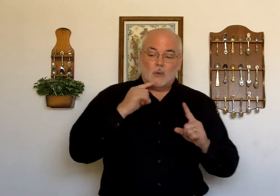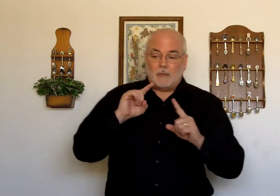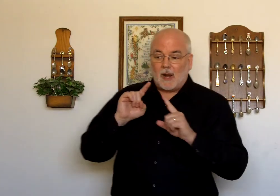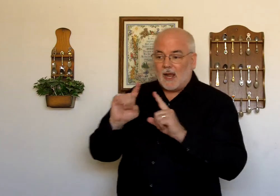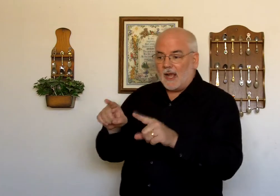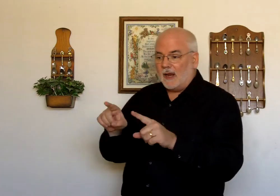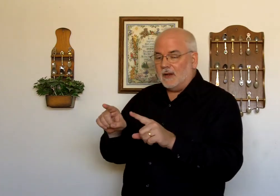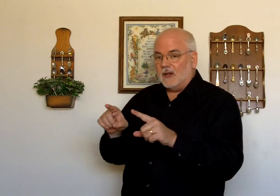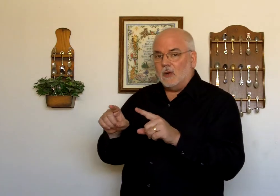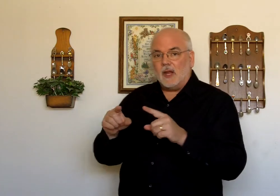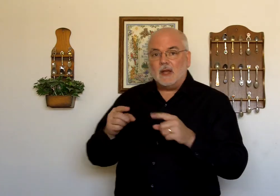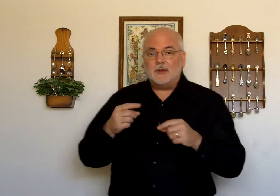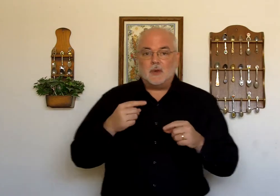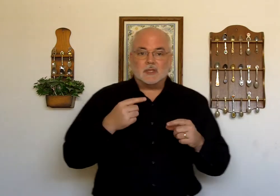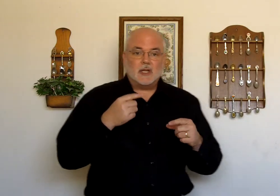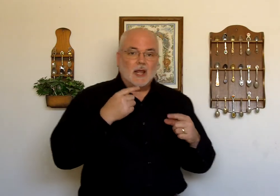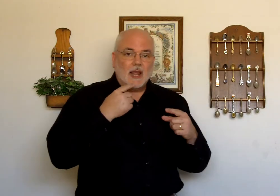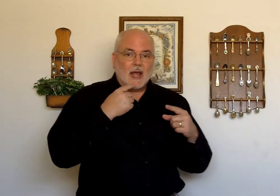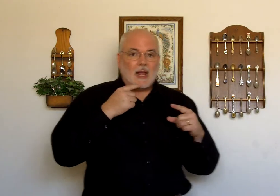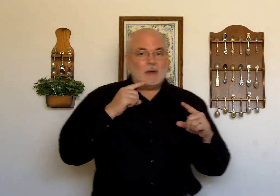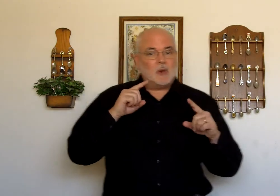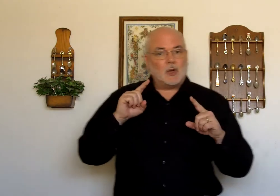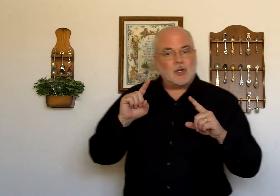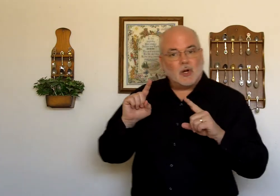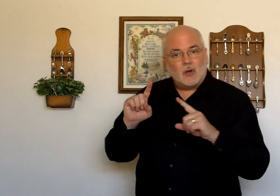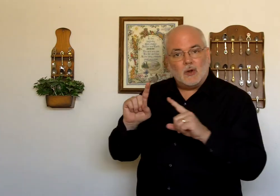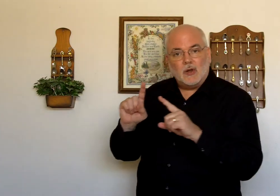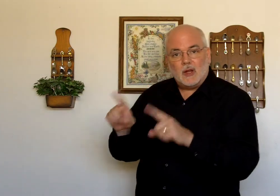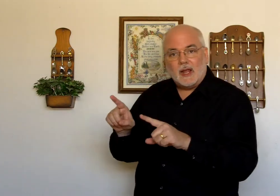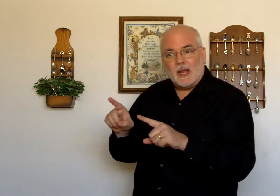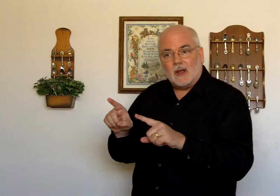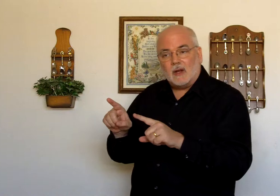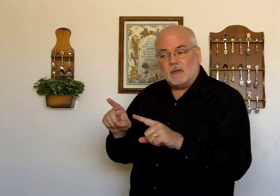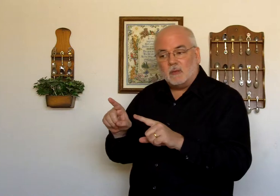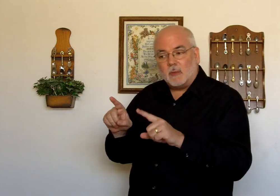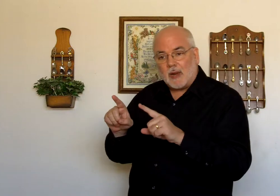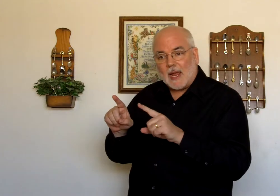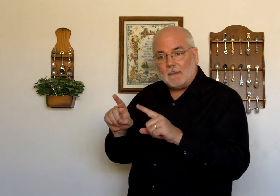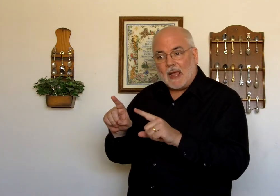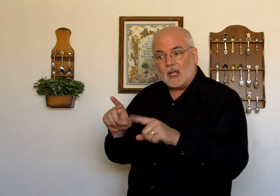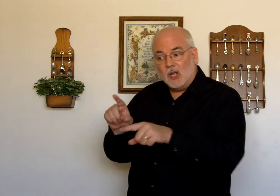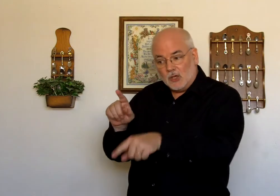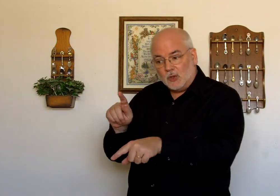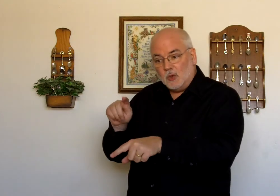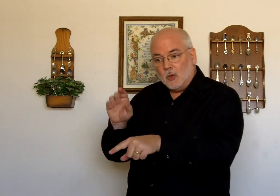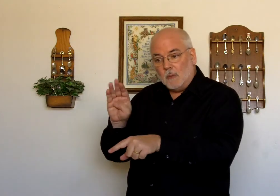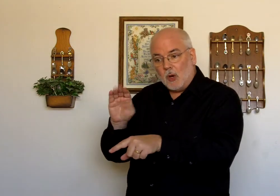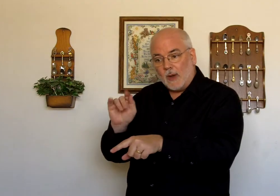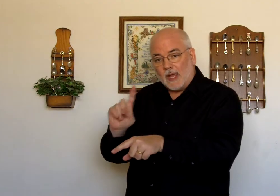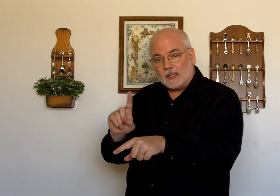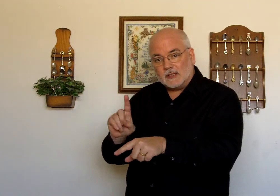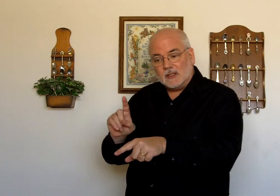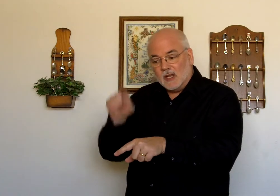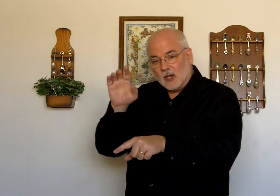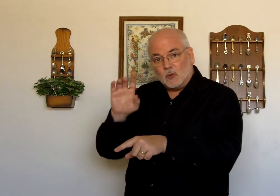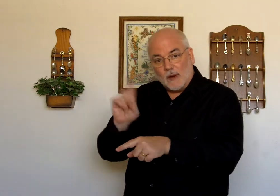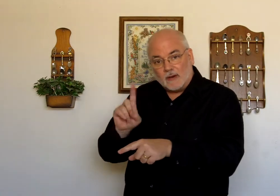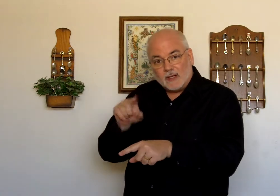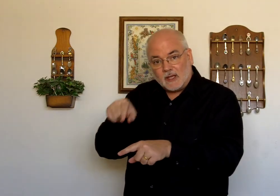Replied. Okay? Now notice. I'm going to turn. And I'm going to reply back to Boaz. Because where is